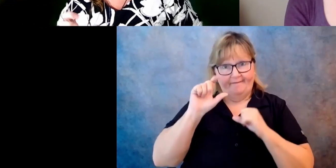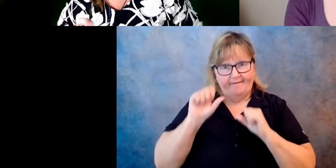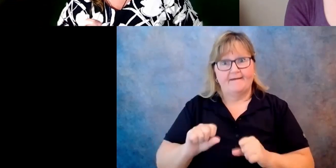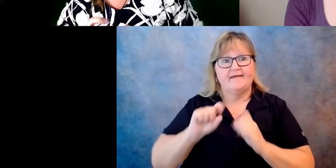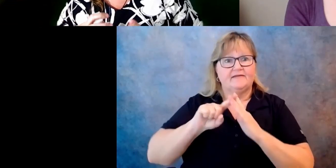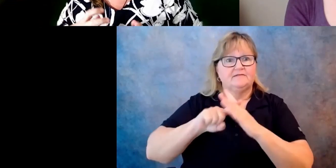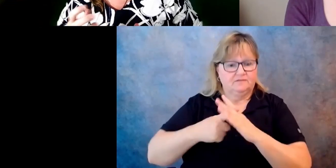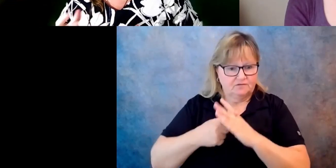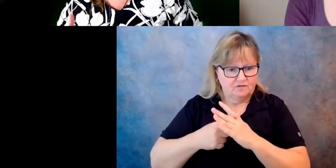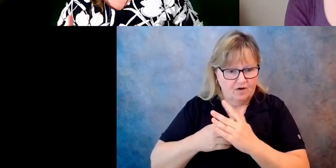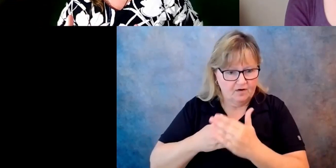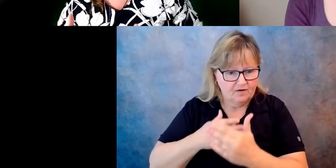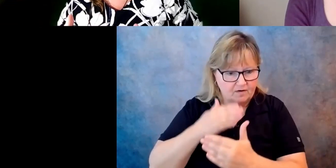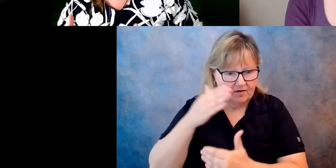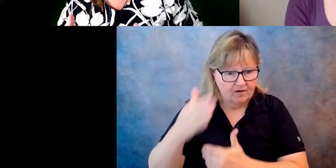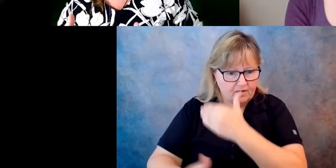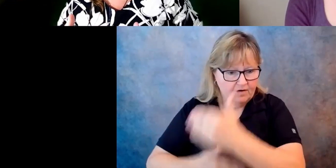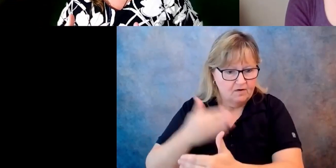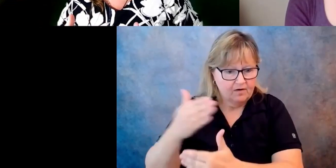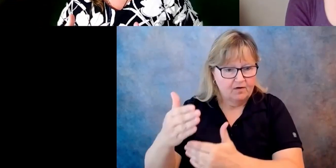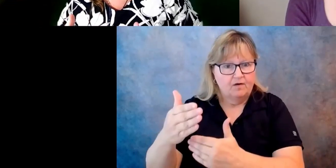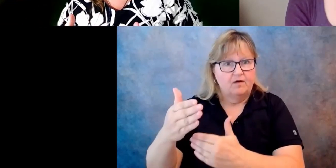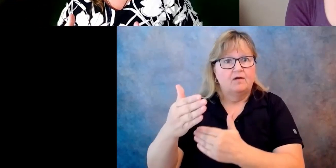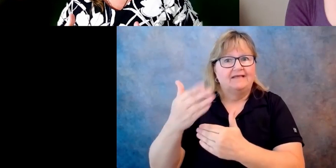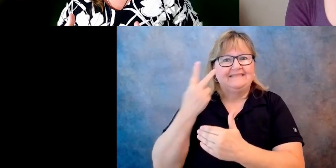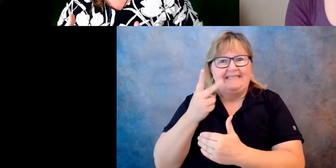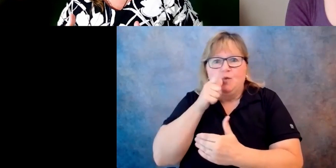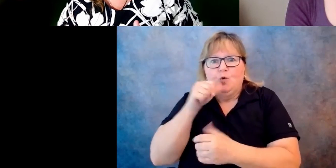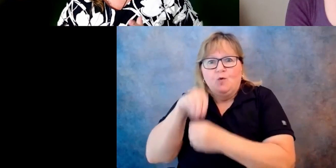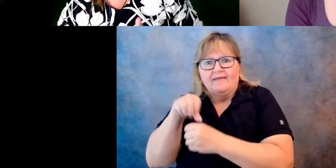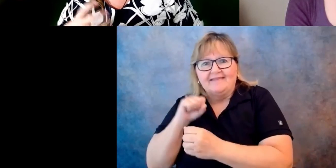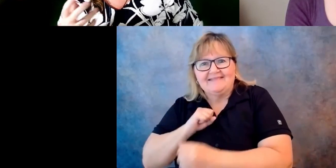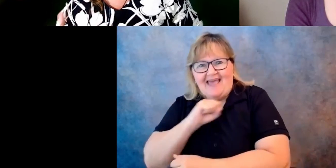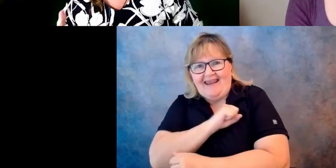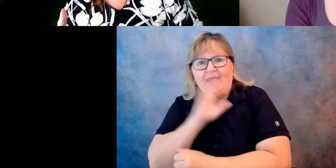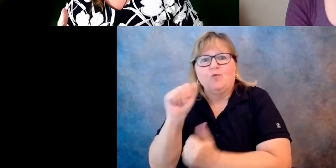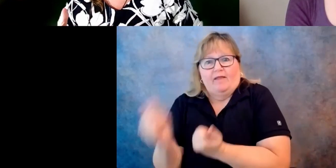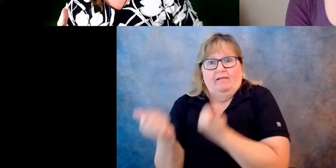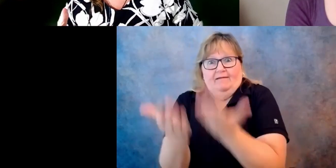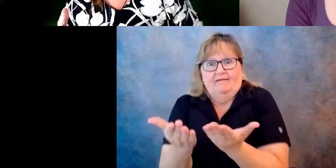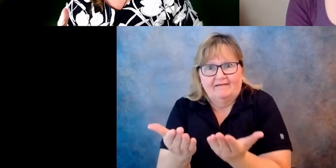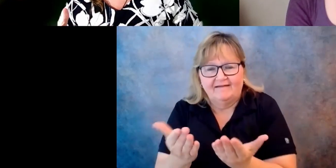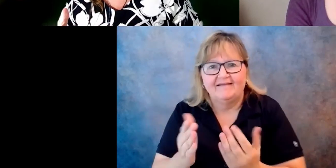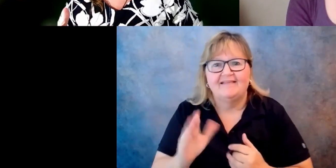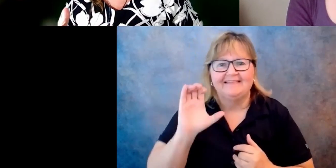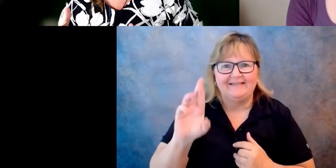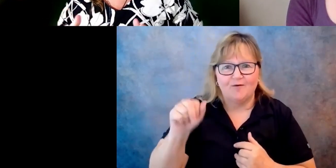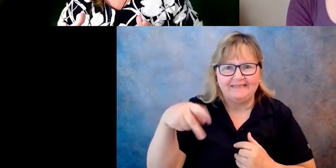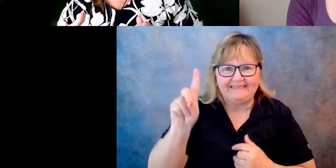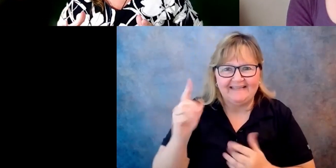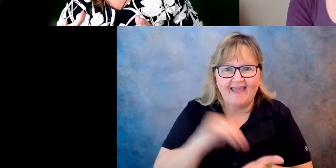okay, who in the Senate is going to reintroduce the CRPD? Is the Senate Foreign Relations